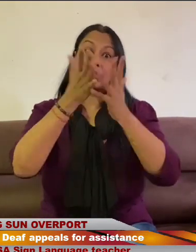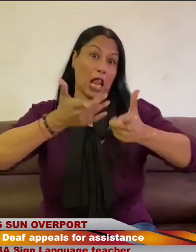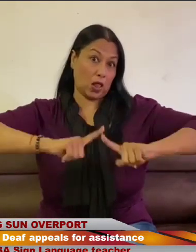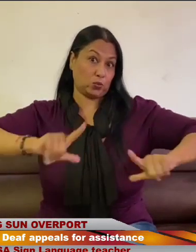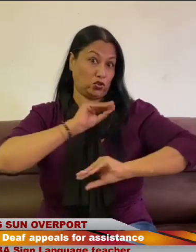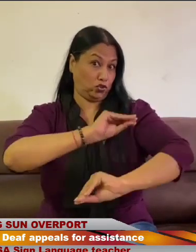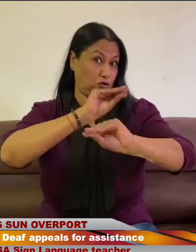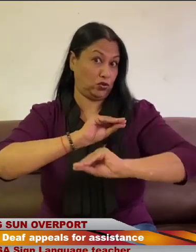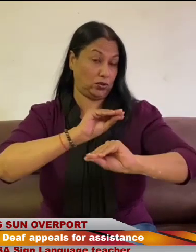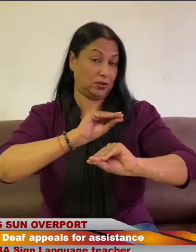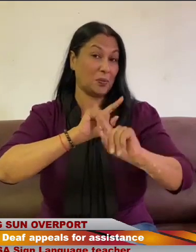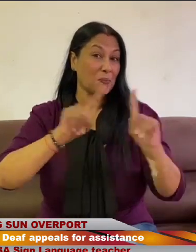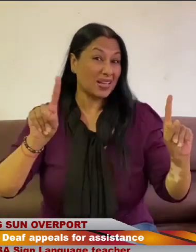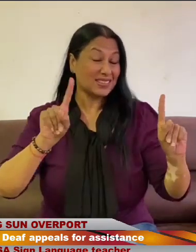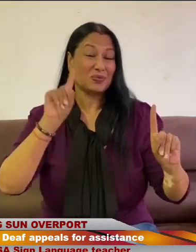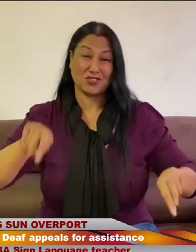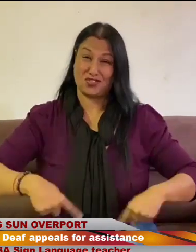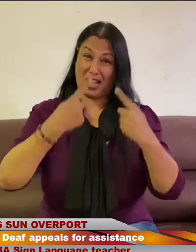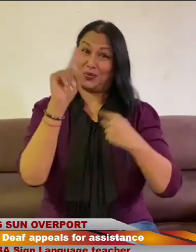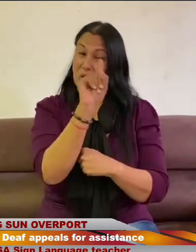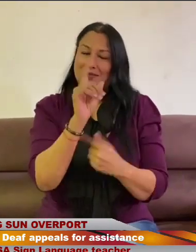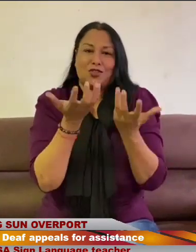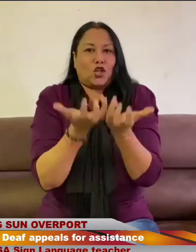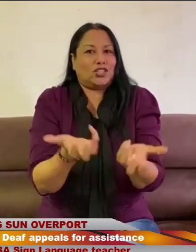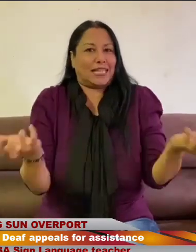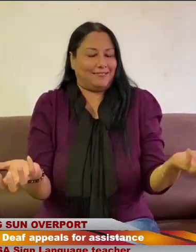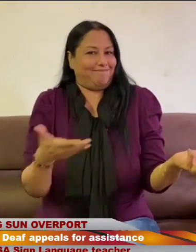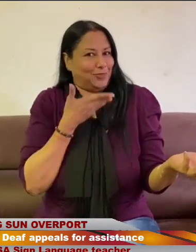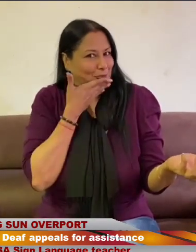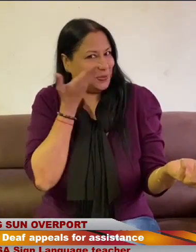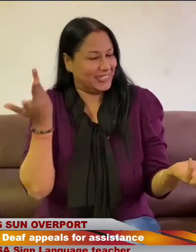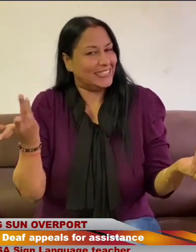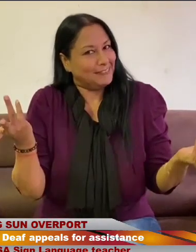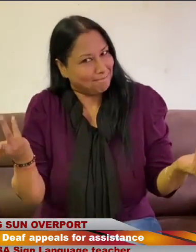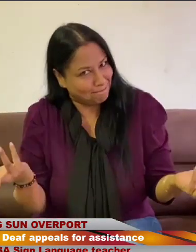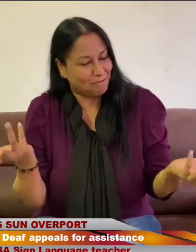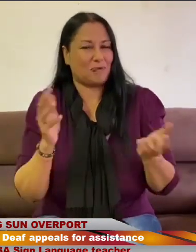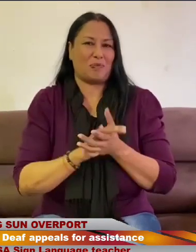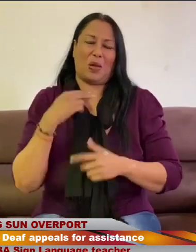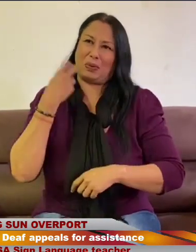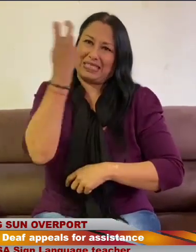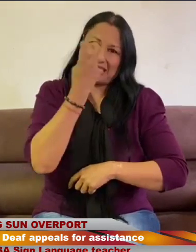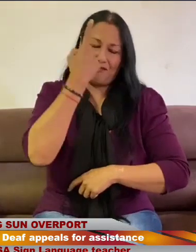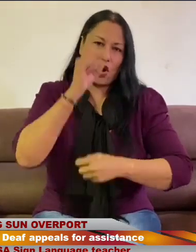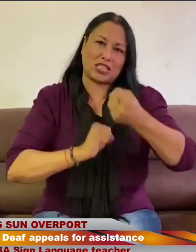In our school, we use South African Sign Language as a medium of instruction and as a subject, but we don't have sufficient